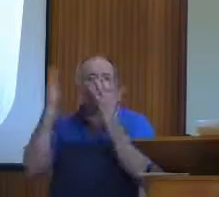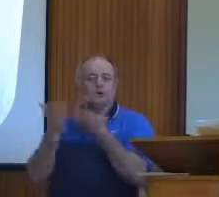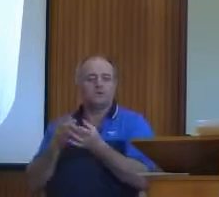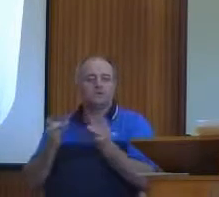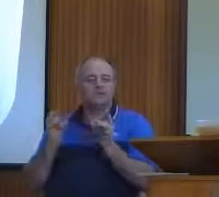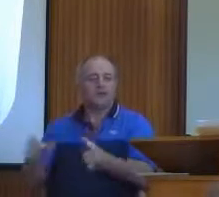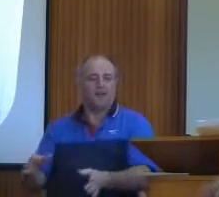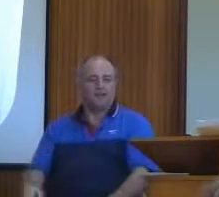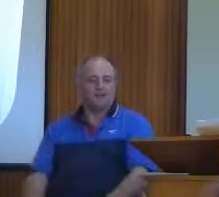ago.